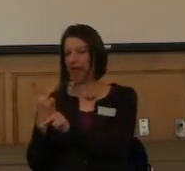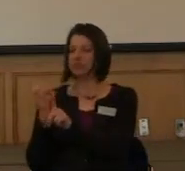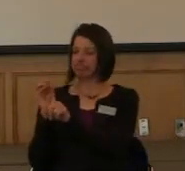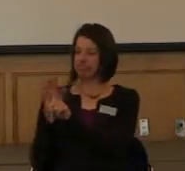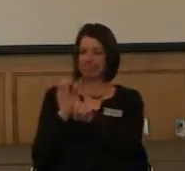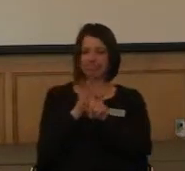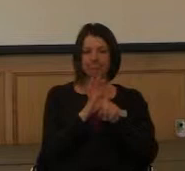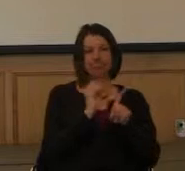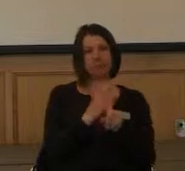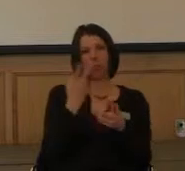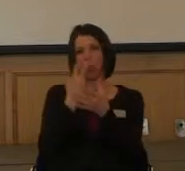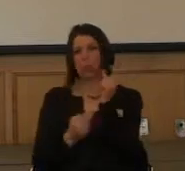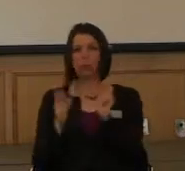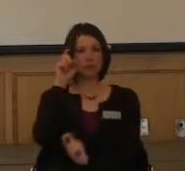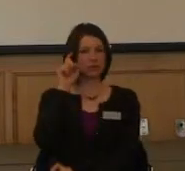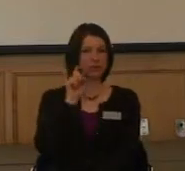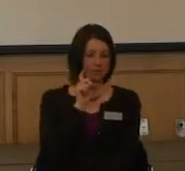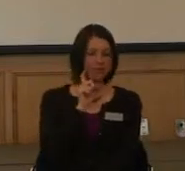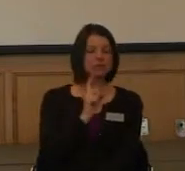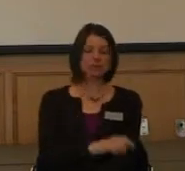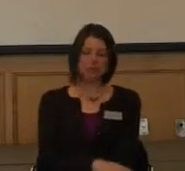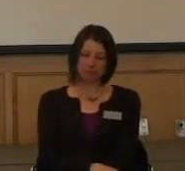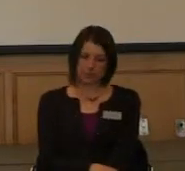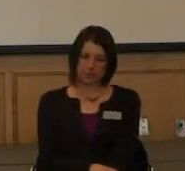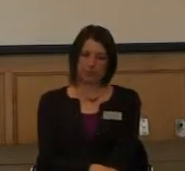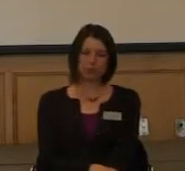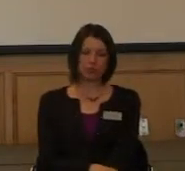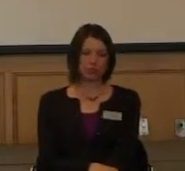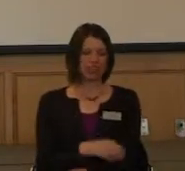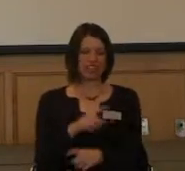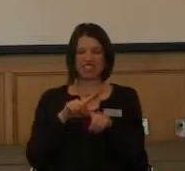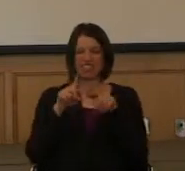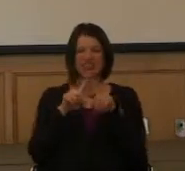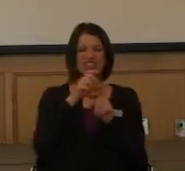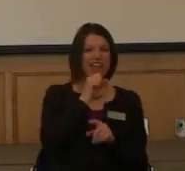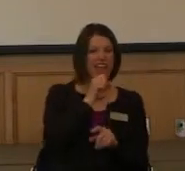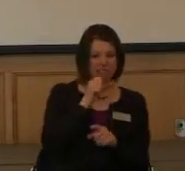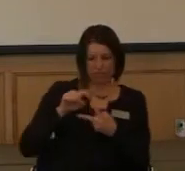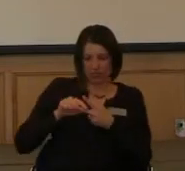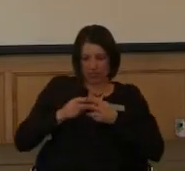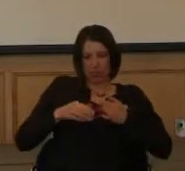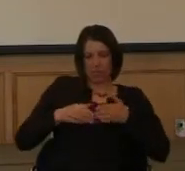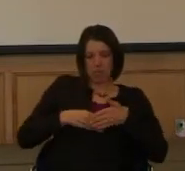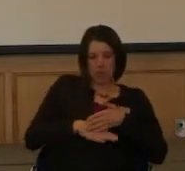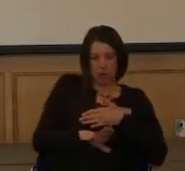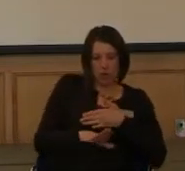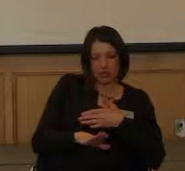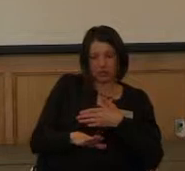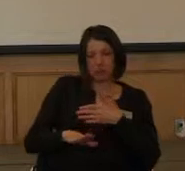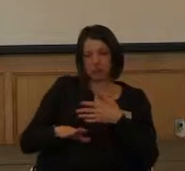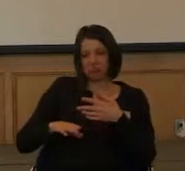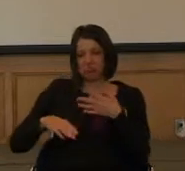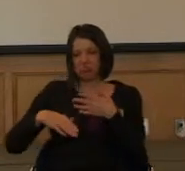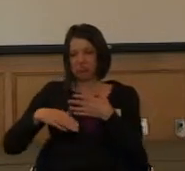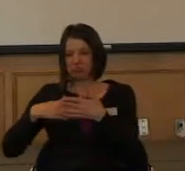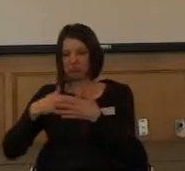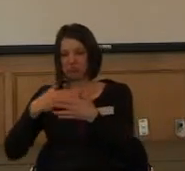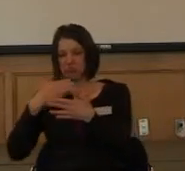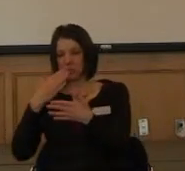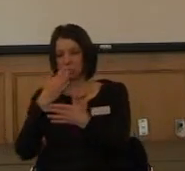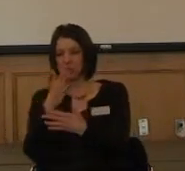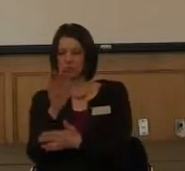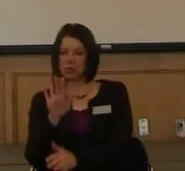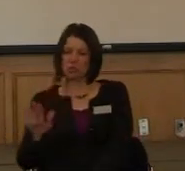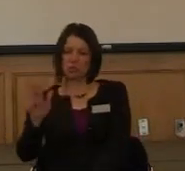and could manifest at different ages, from birth all the way up into, say, middle age or even